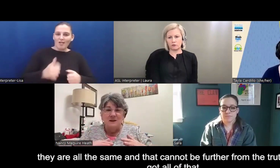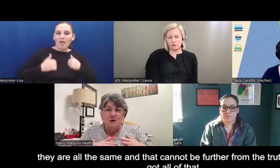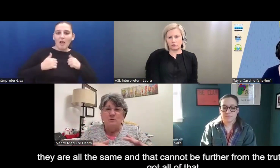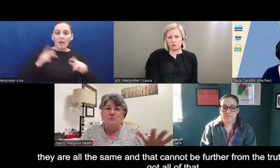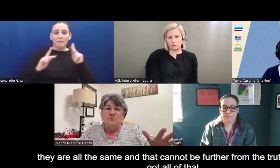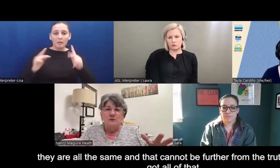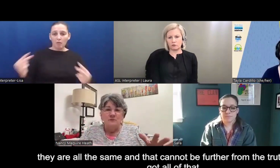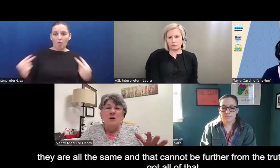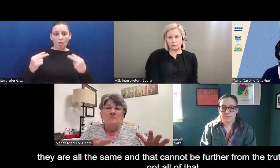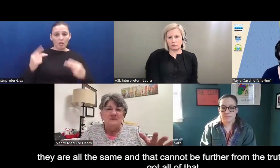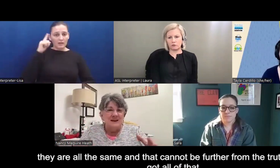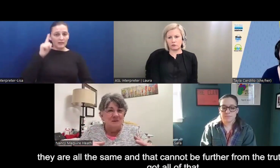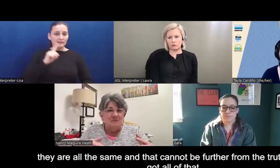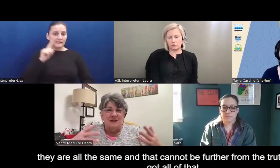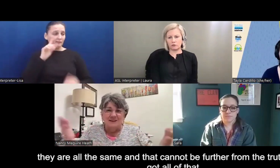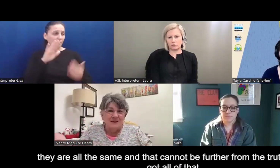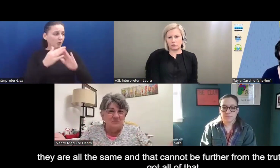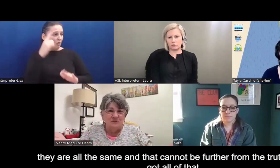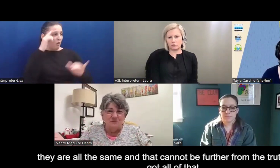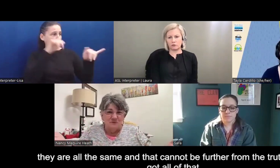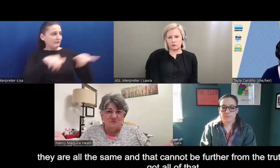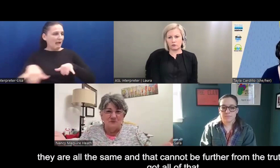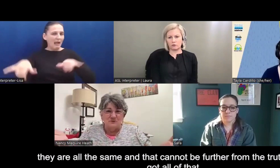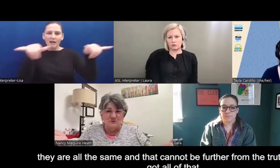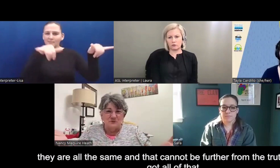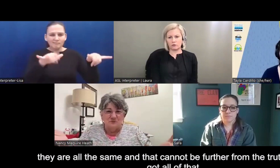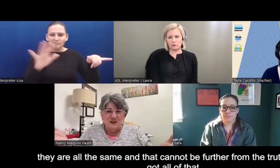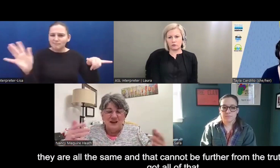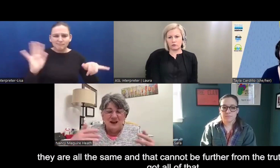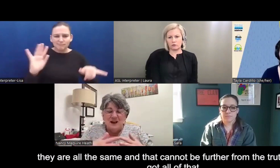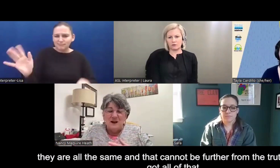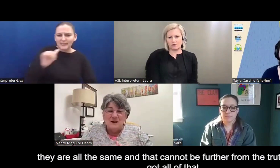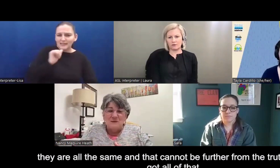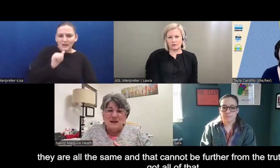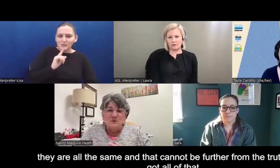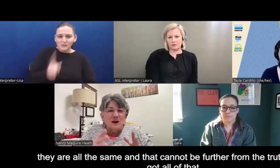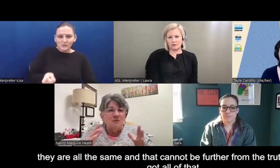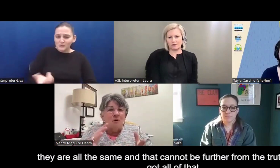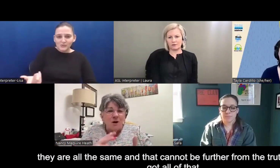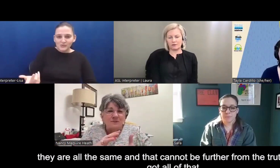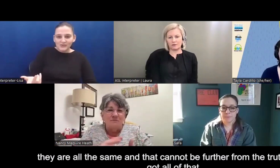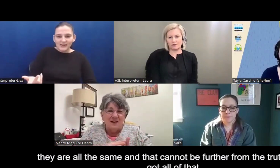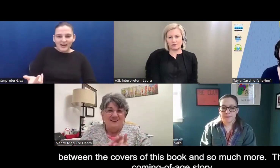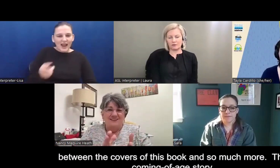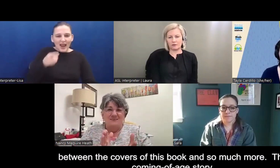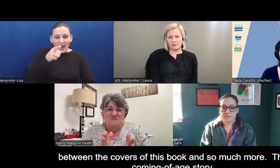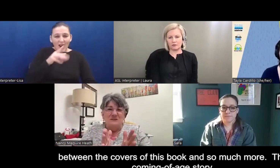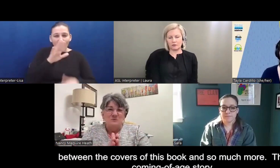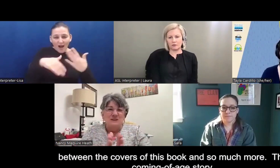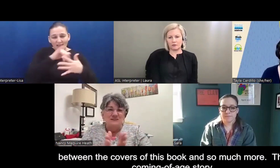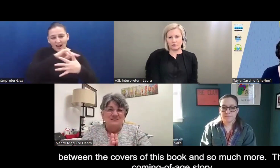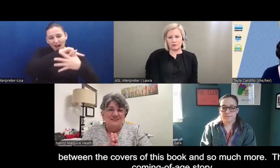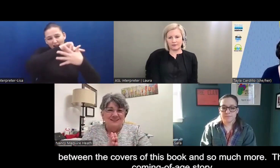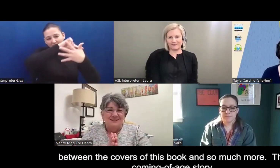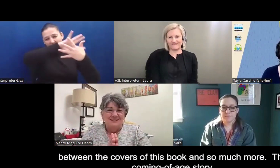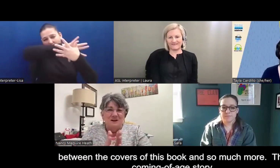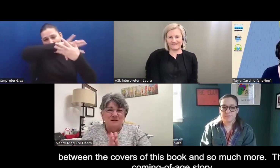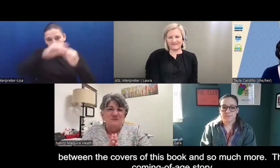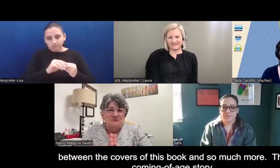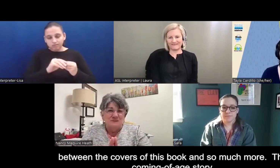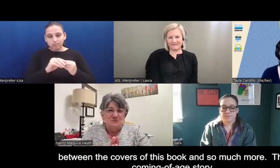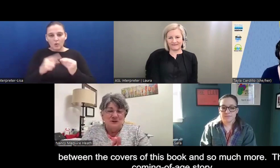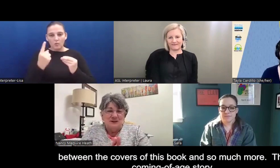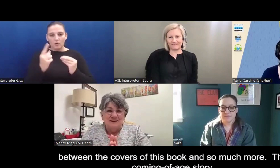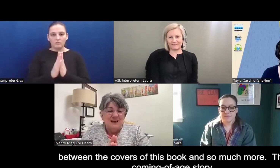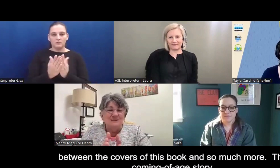as, oh, you know, they're all the same, and that can't be further from the truth. And you got all of that between the